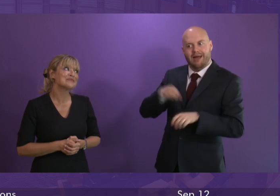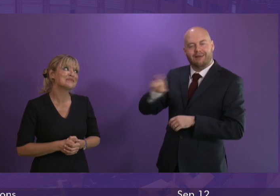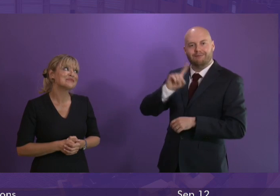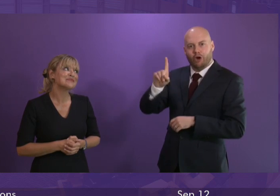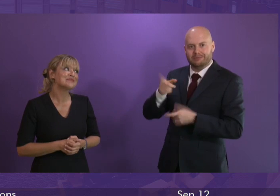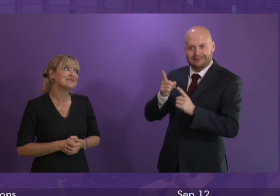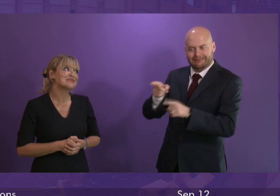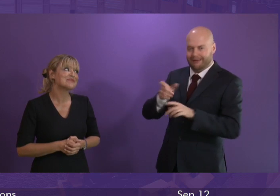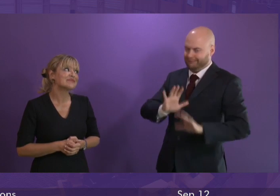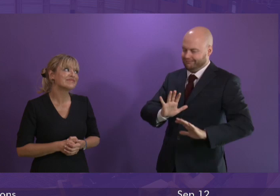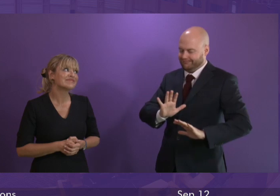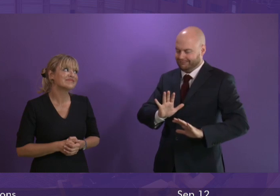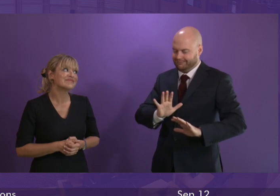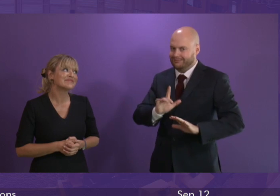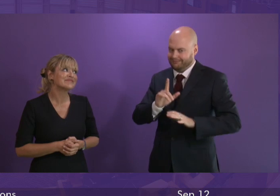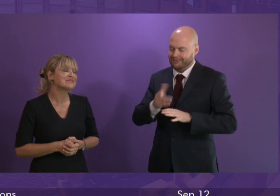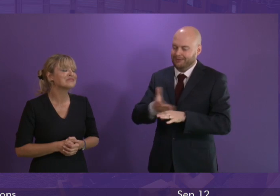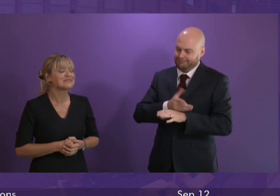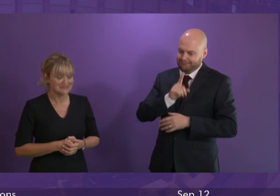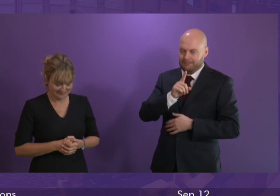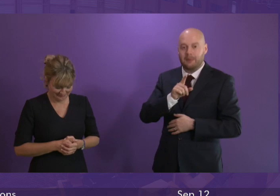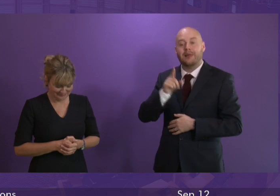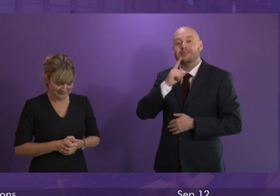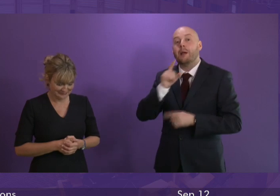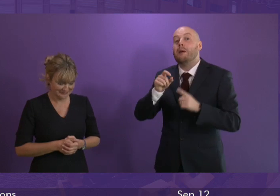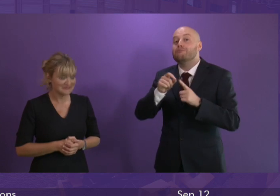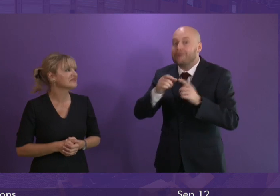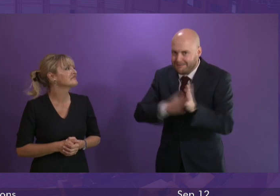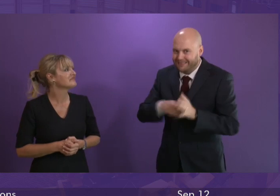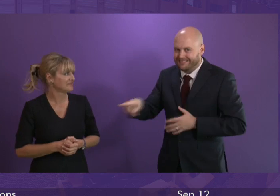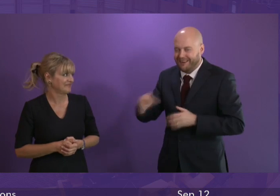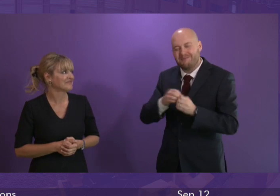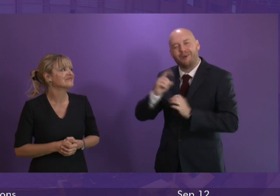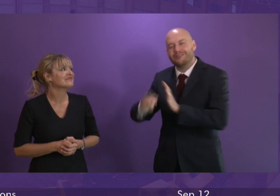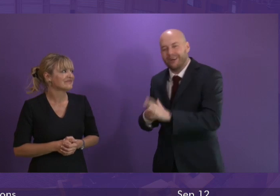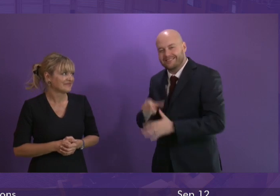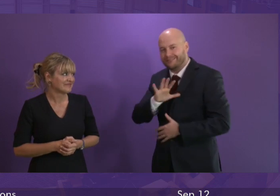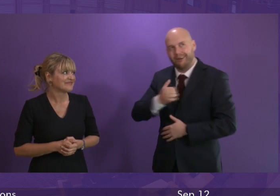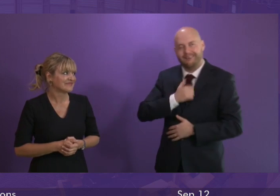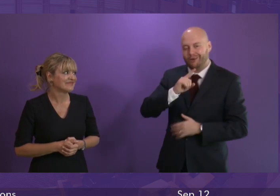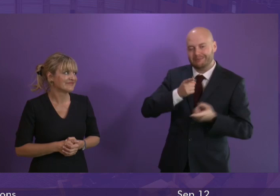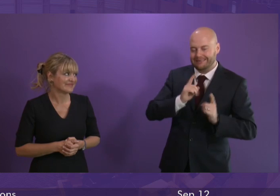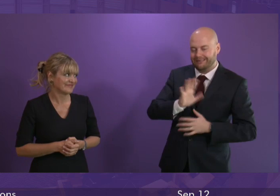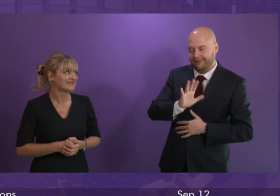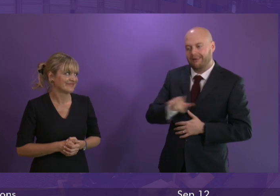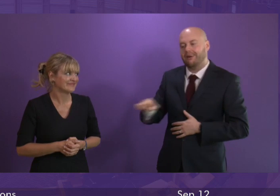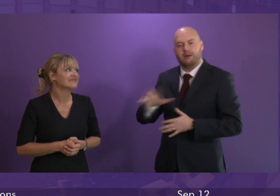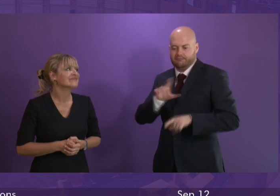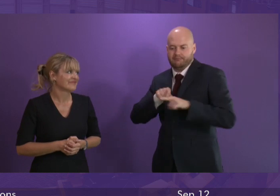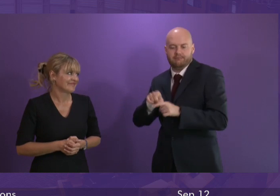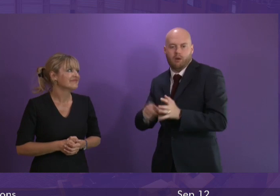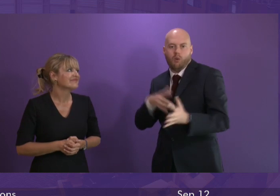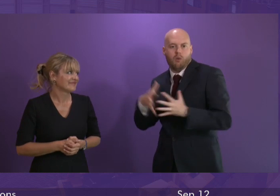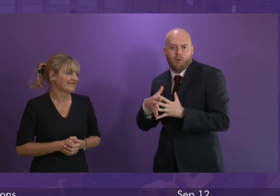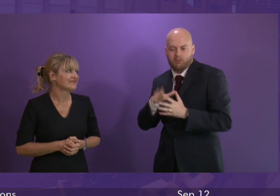yesterday the court of session ruled that the prime minister acted unlawfully by prologuing the UK parliament regardless of whether we agree with any individual judgment does the